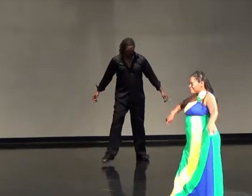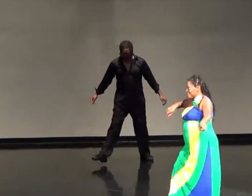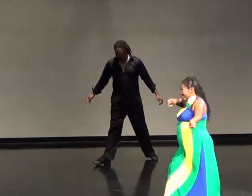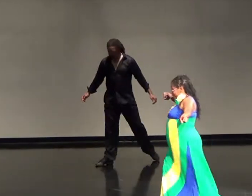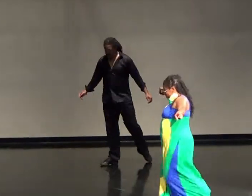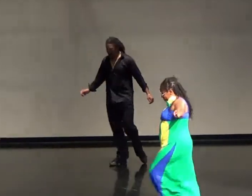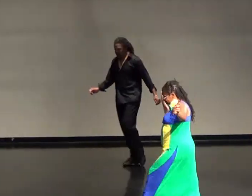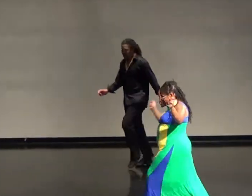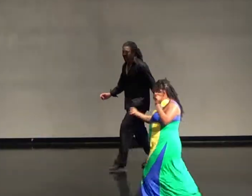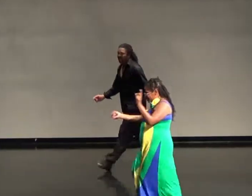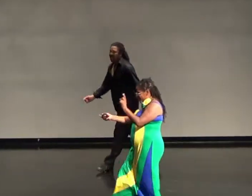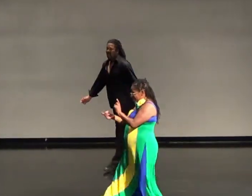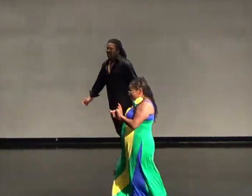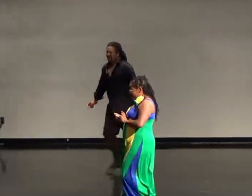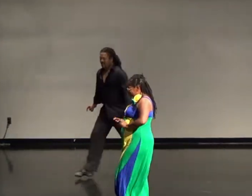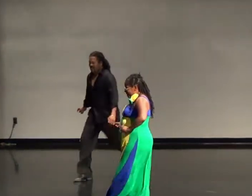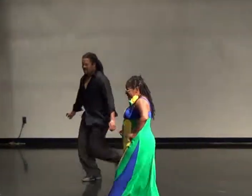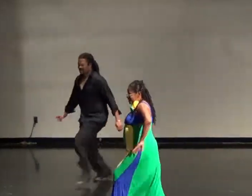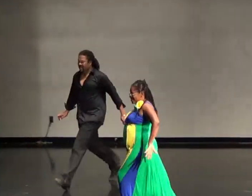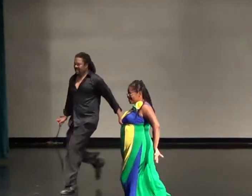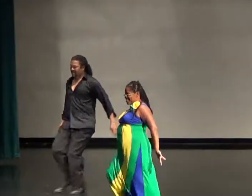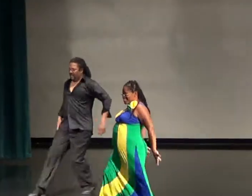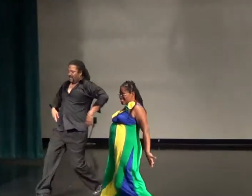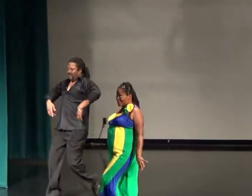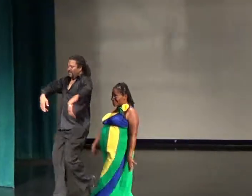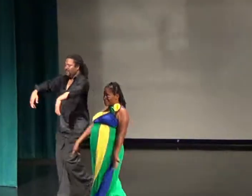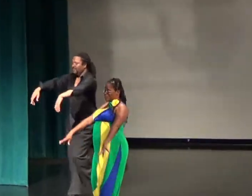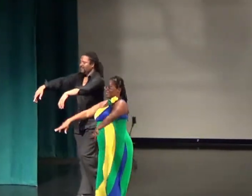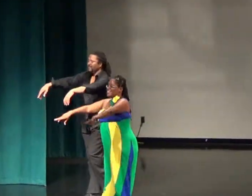changing,